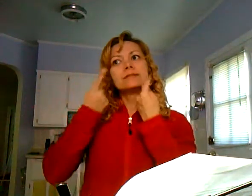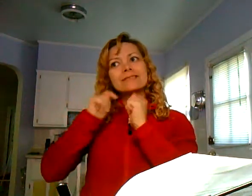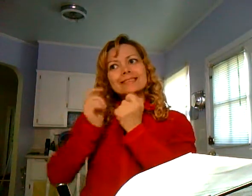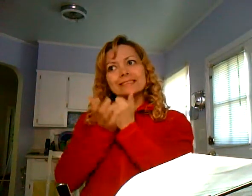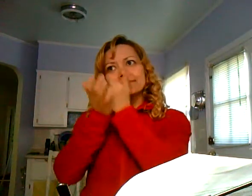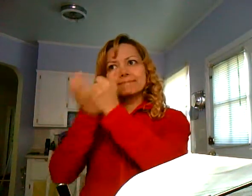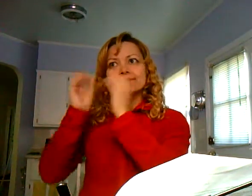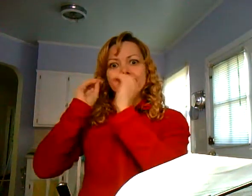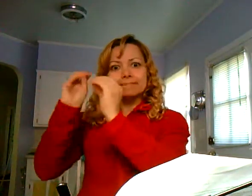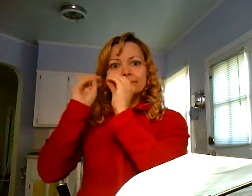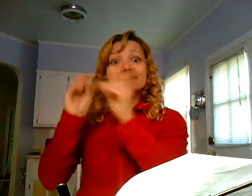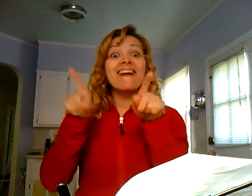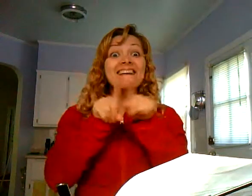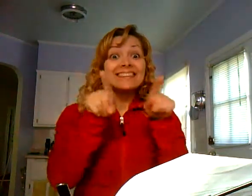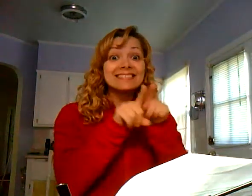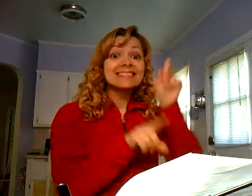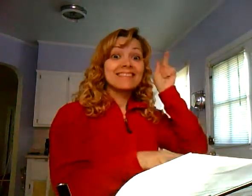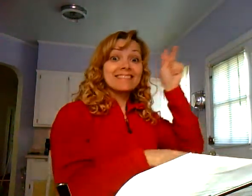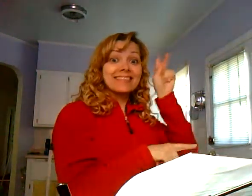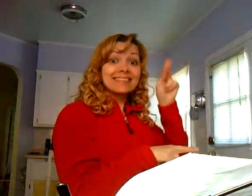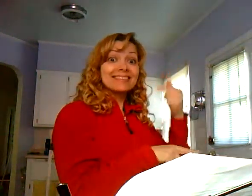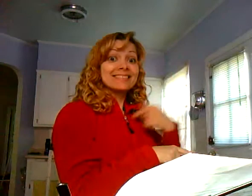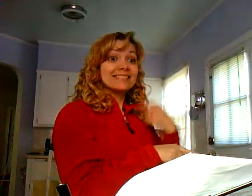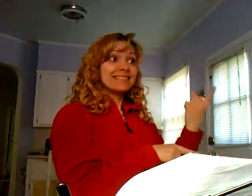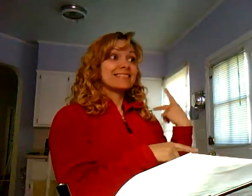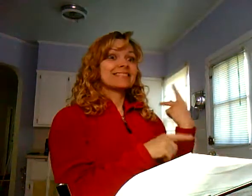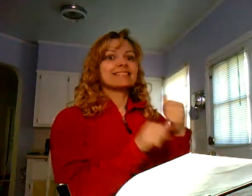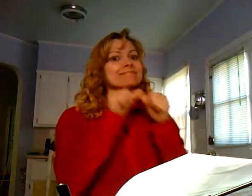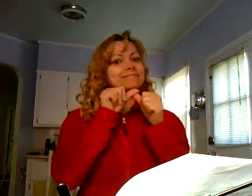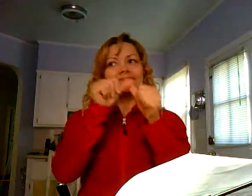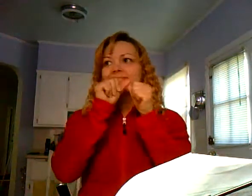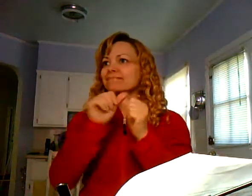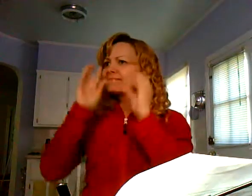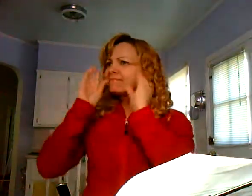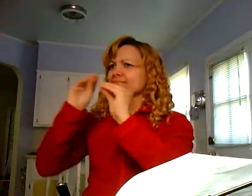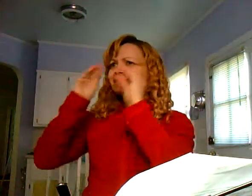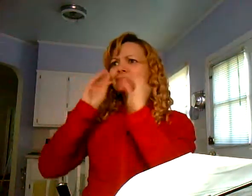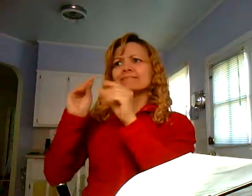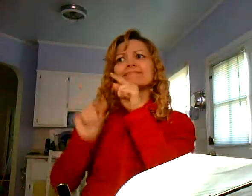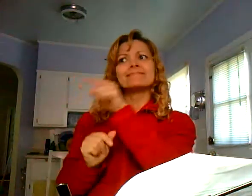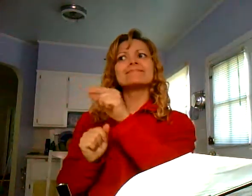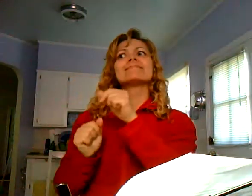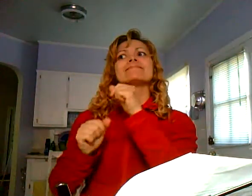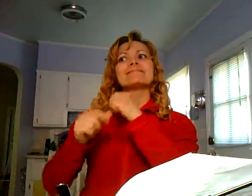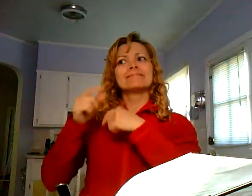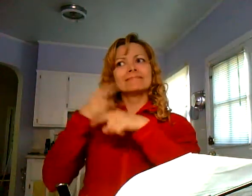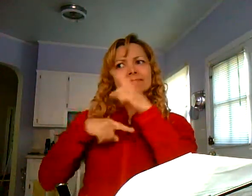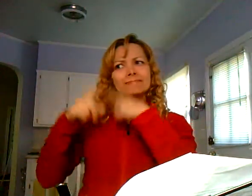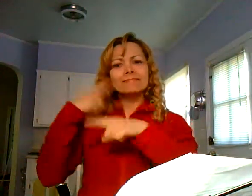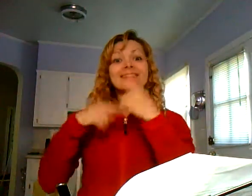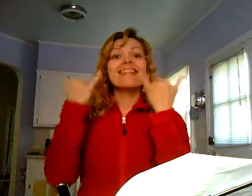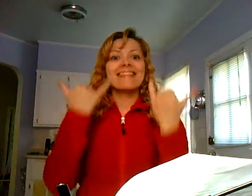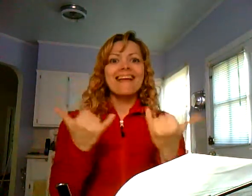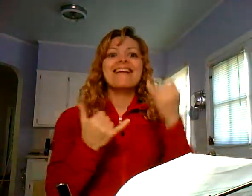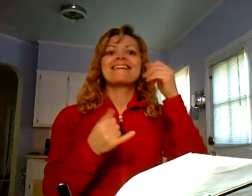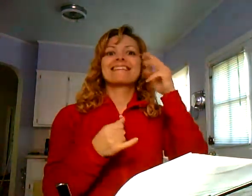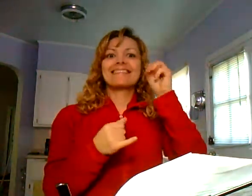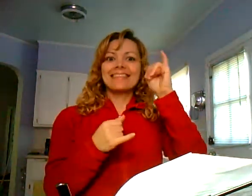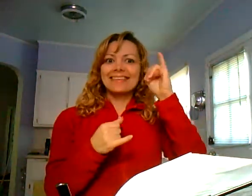a lot of help, we helped him, we taught him. Pedro and I together worked with him to teach him sign language. And now,